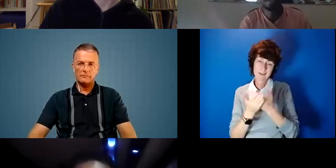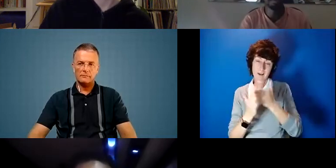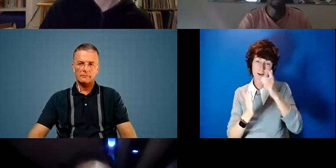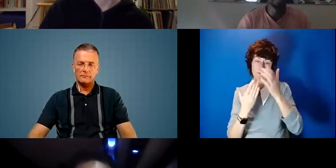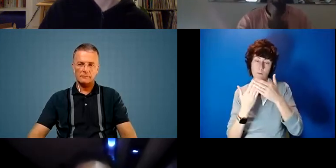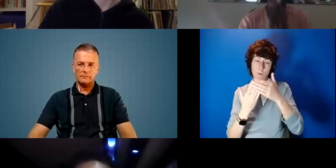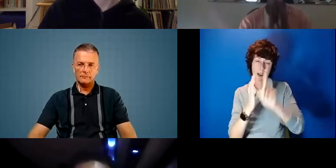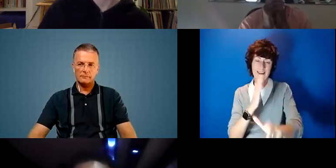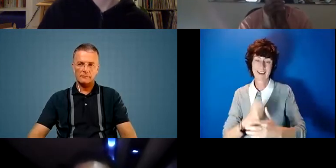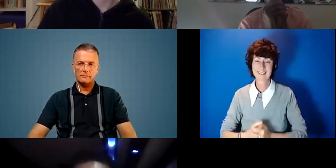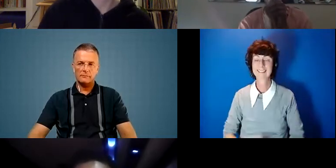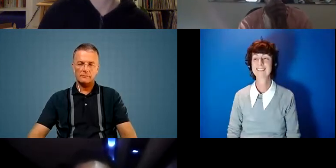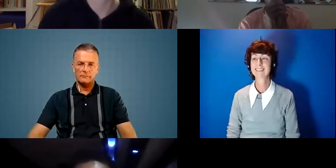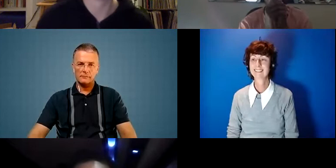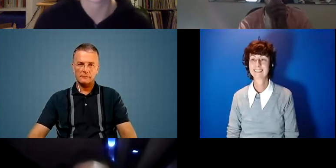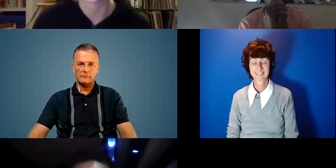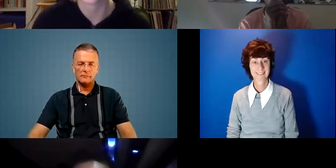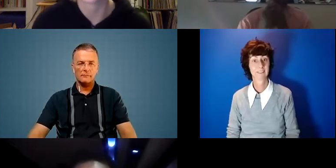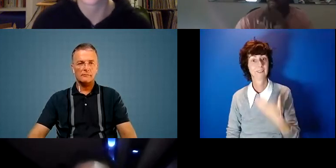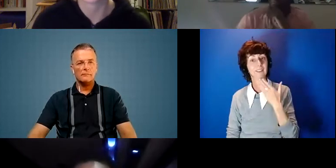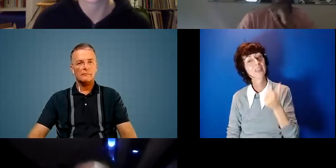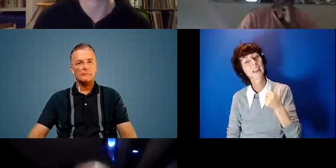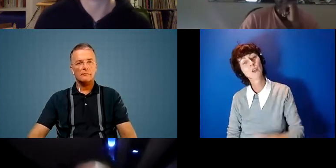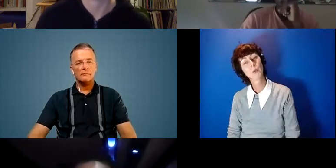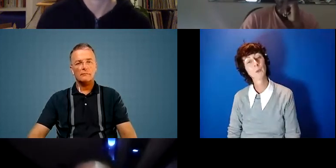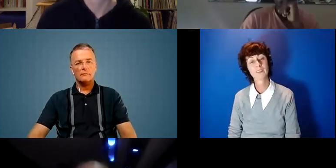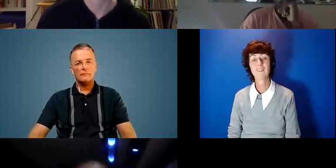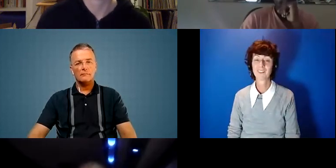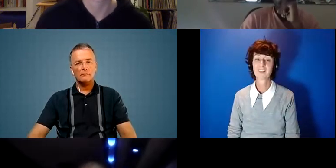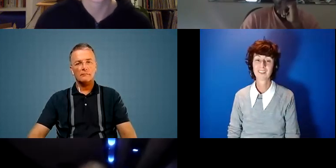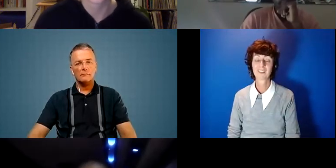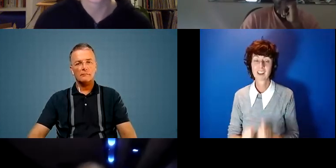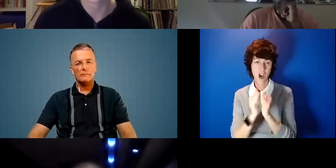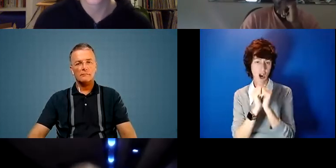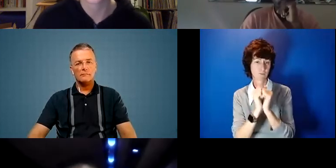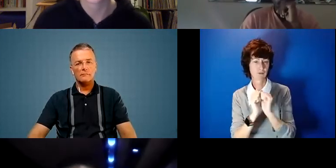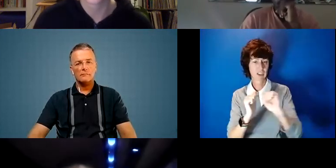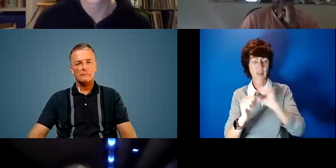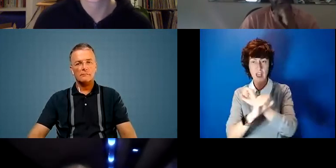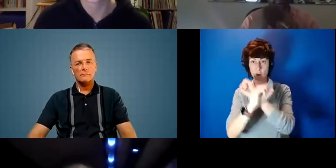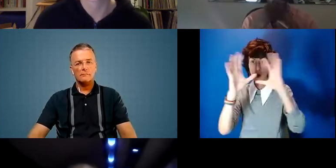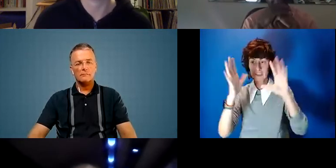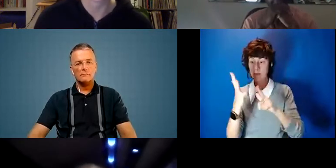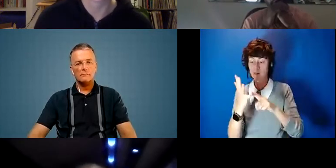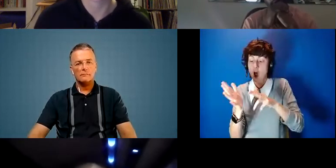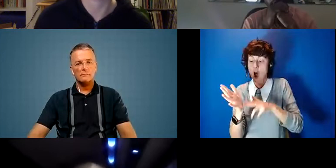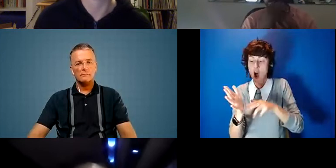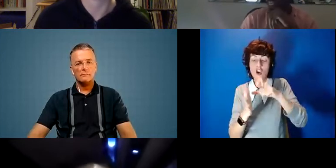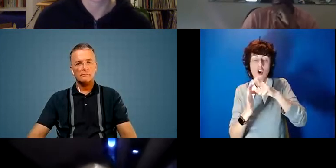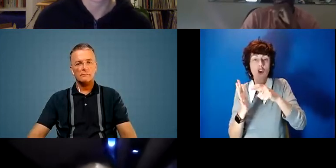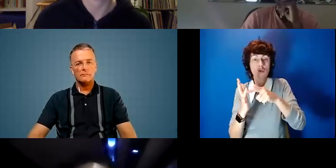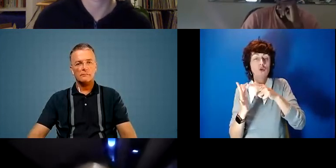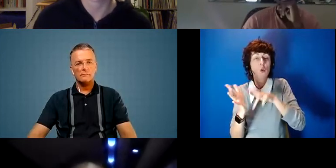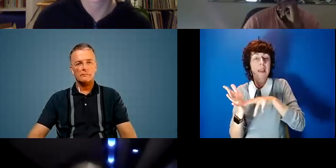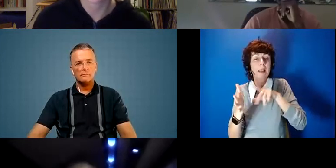unpack them a bit more. Russell. thank you so much and I really appreciate that concept of undoing that you were speaking about and I also really appreciate